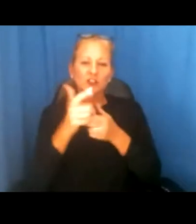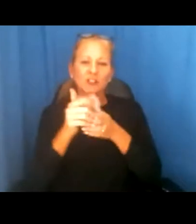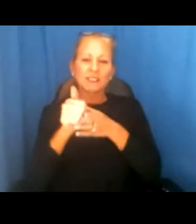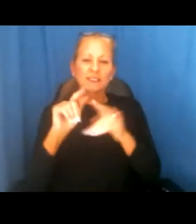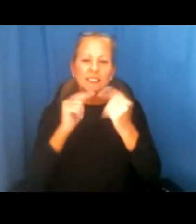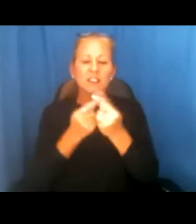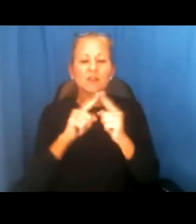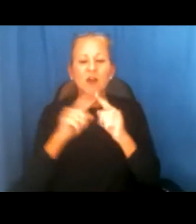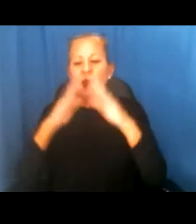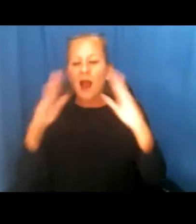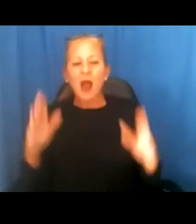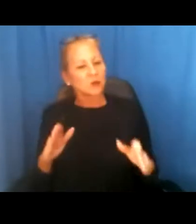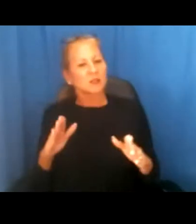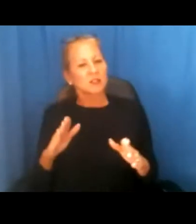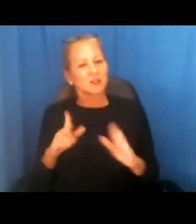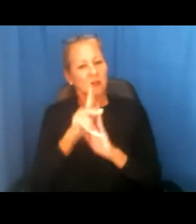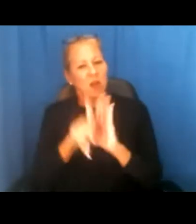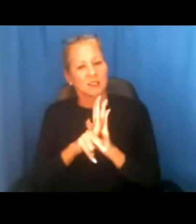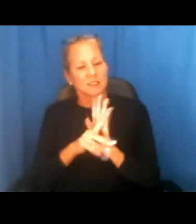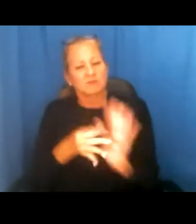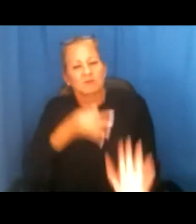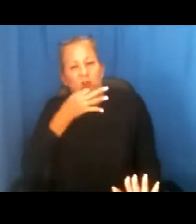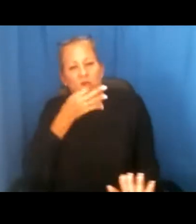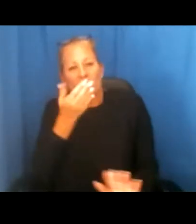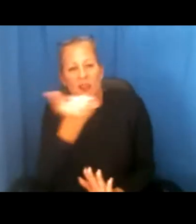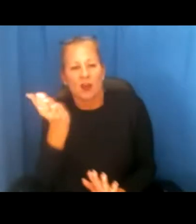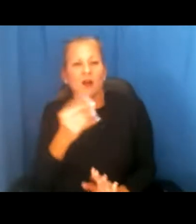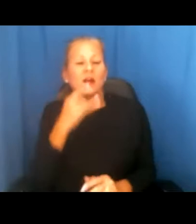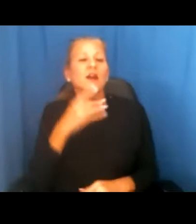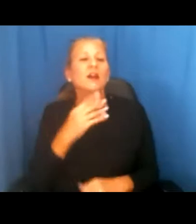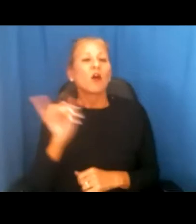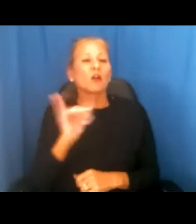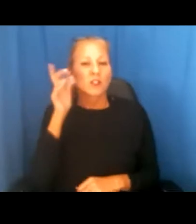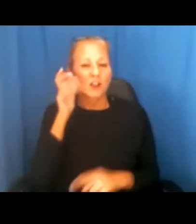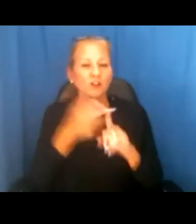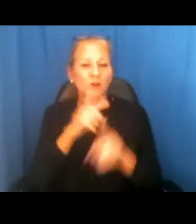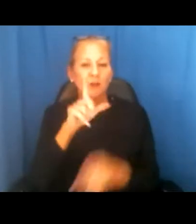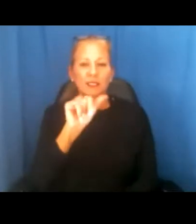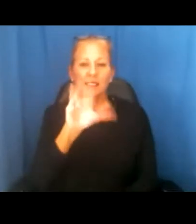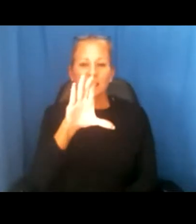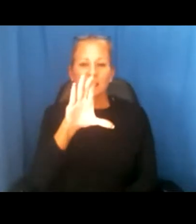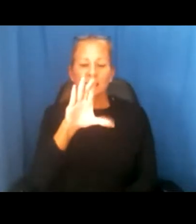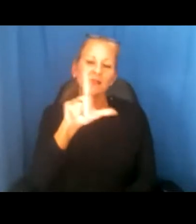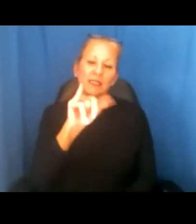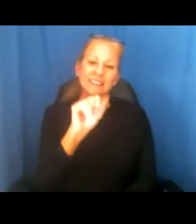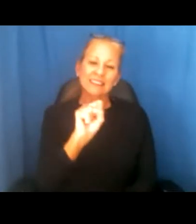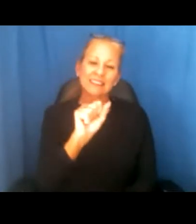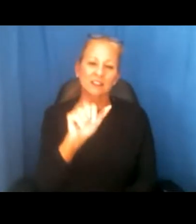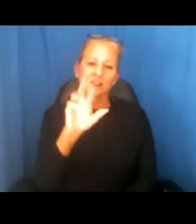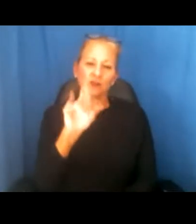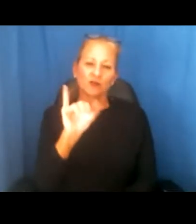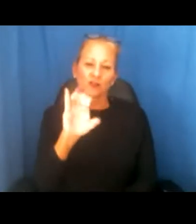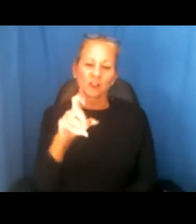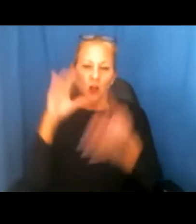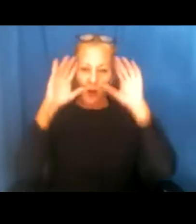housing policy experts there. And last but not least, we are going to hear from Lisa Rice, our President and CEO at NAFA,